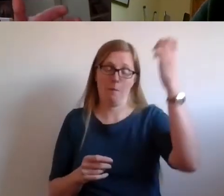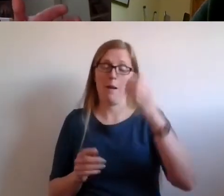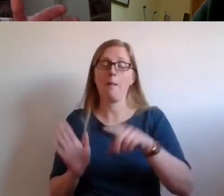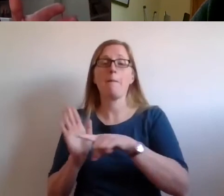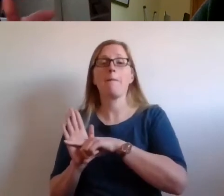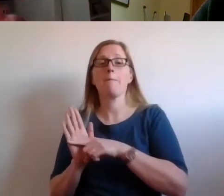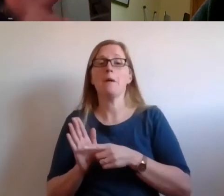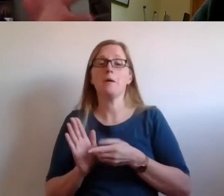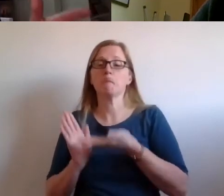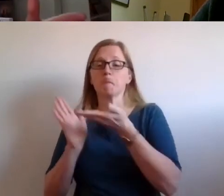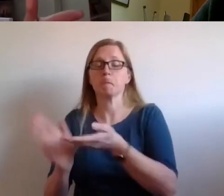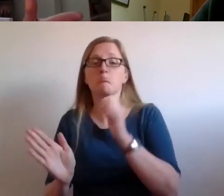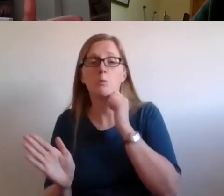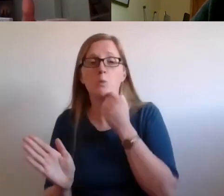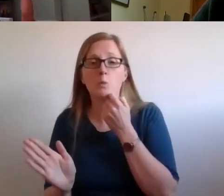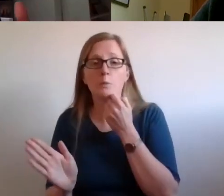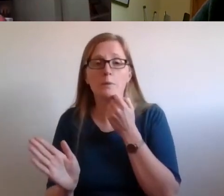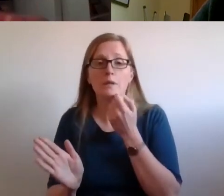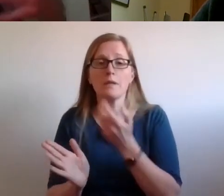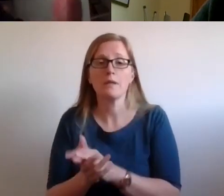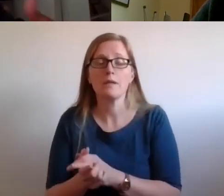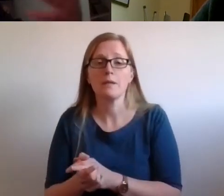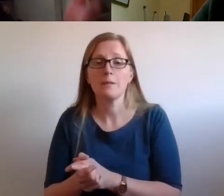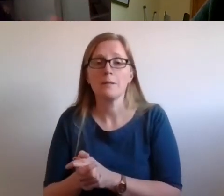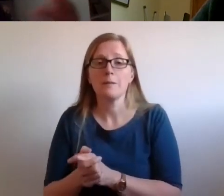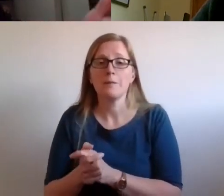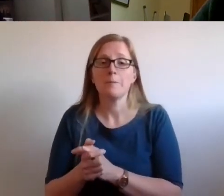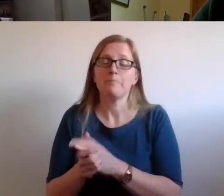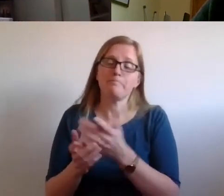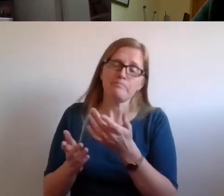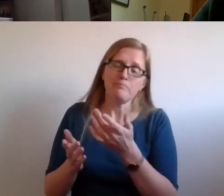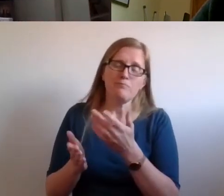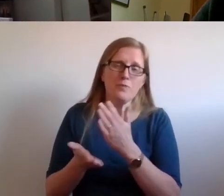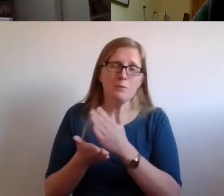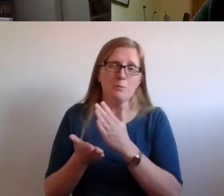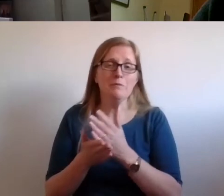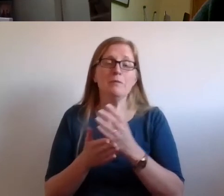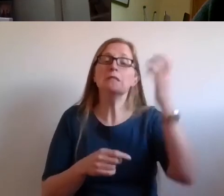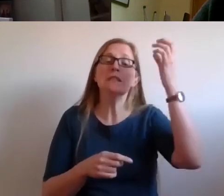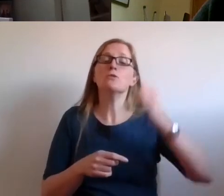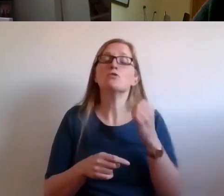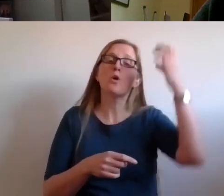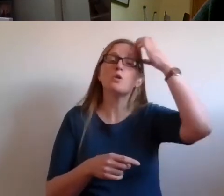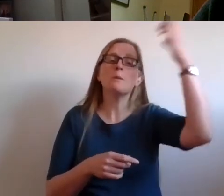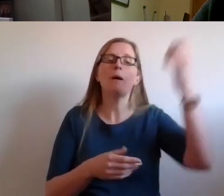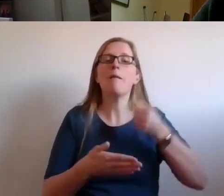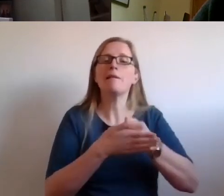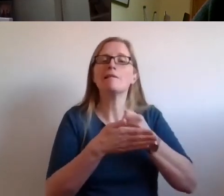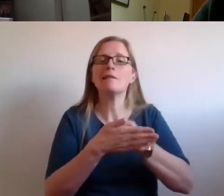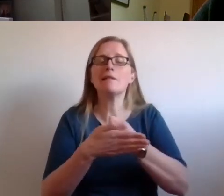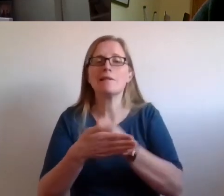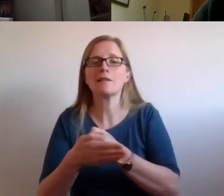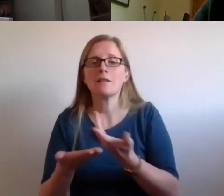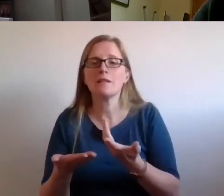the limitations, quite frankly, of what the Scottish Parliament can do in terms of the legislation it is